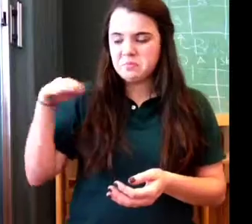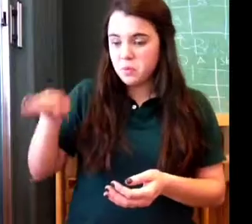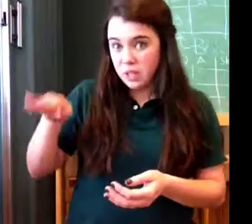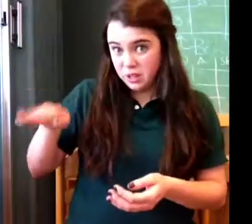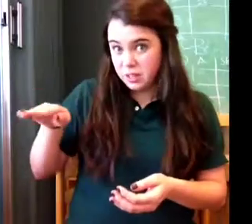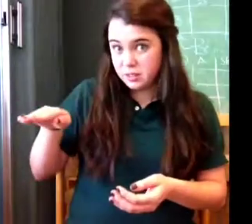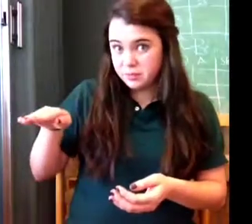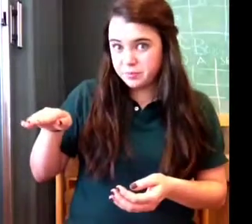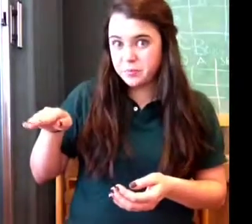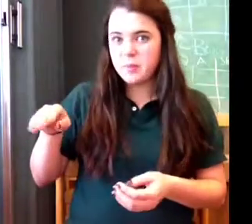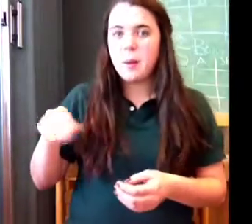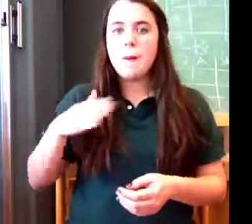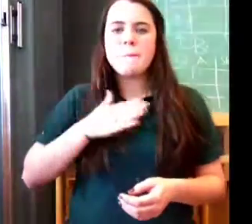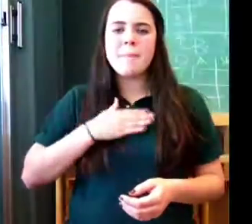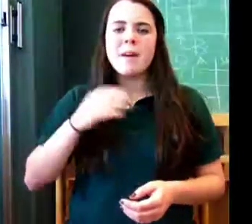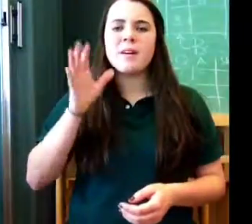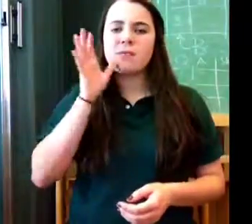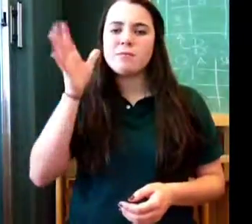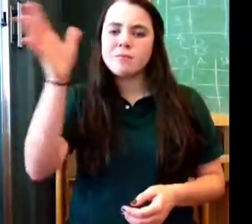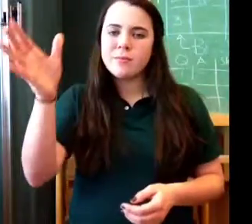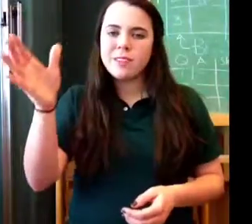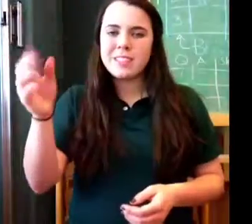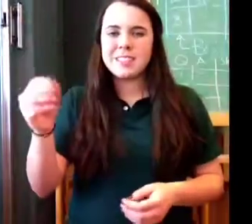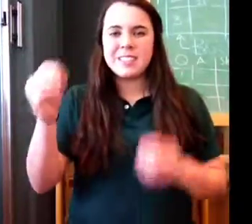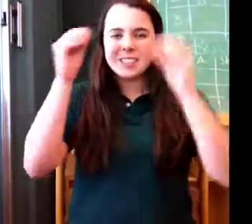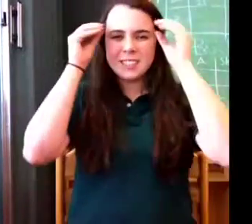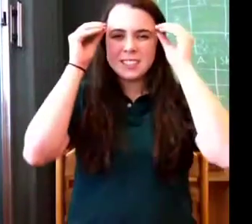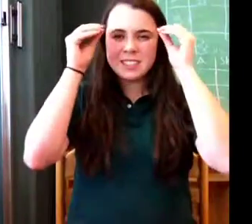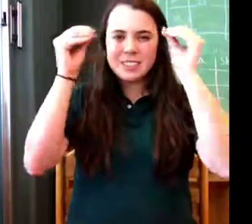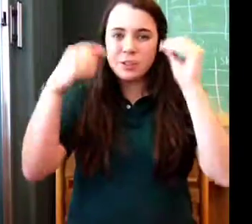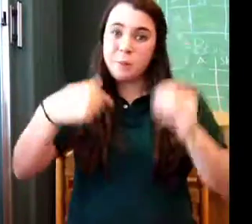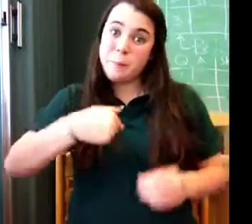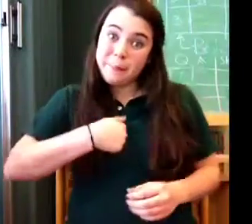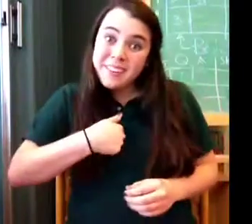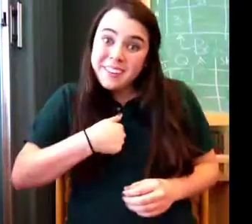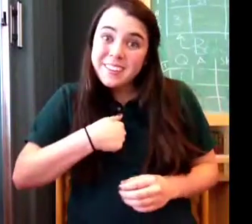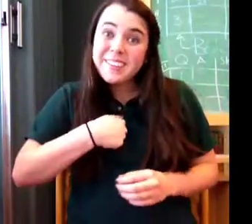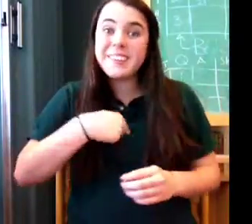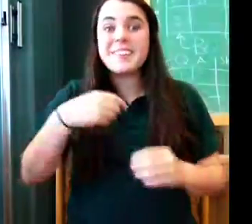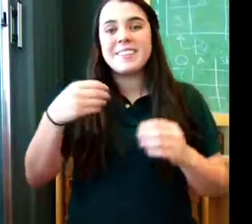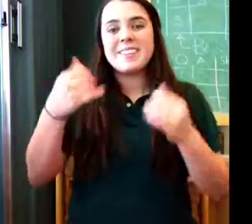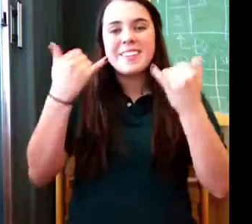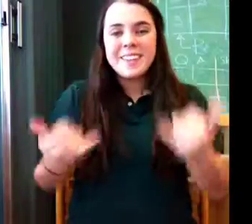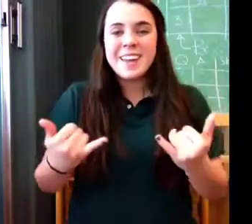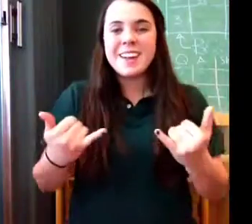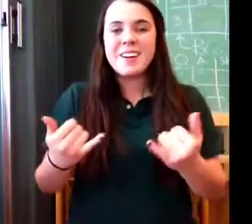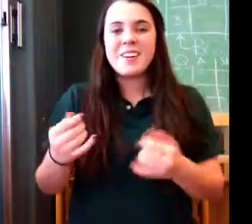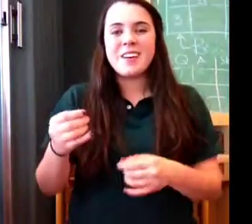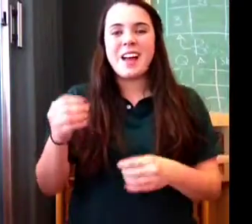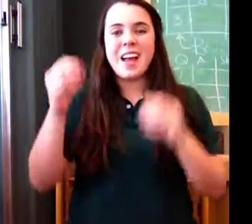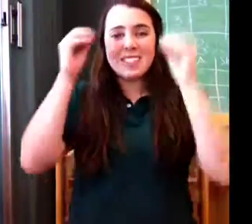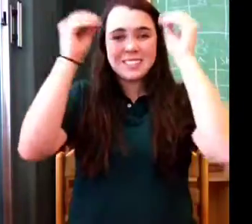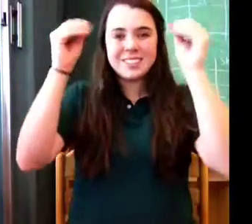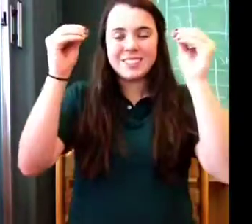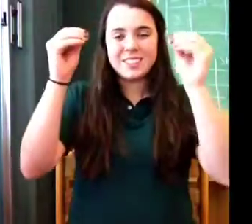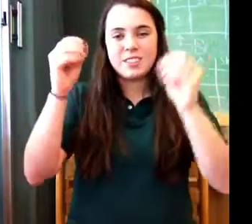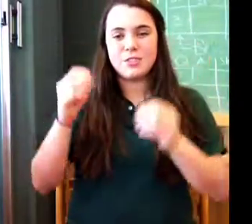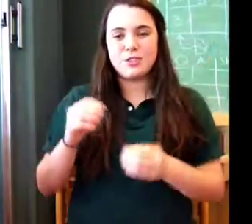Just leave it You do Just leave it like that? I have to Why is one thing Why just leave it like this? Uh-huh Alright, bitches Can